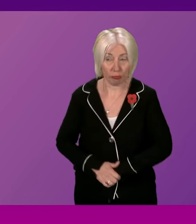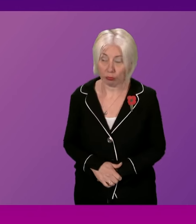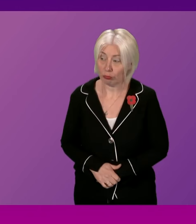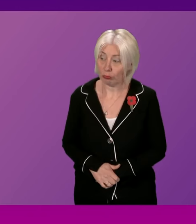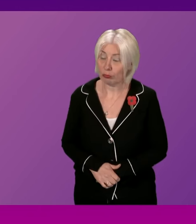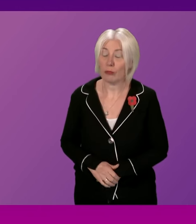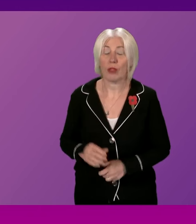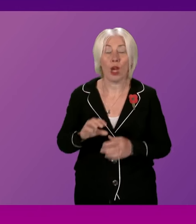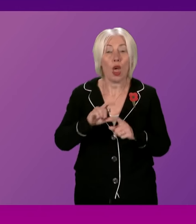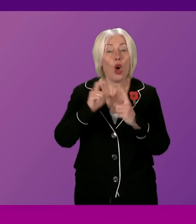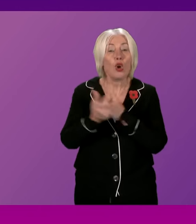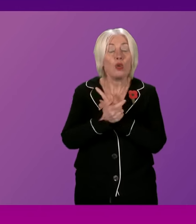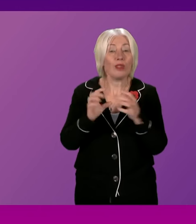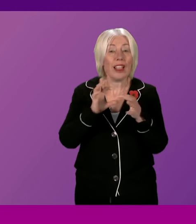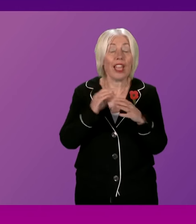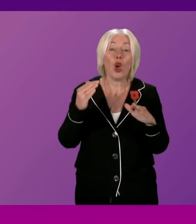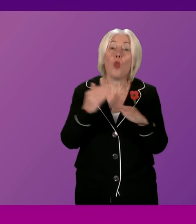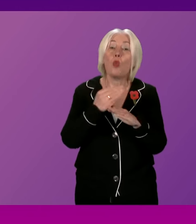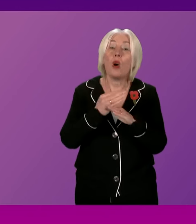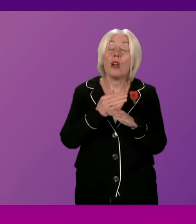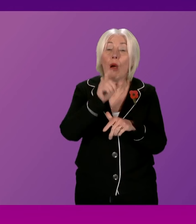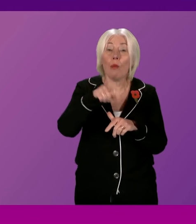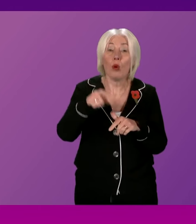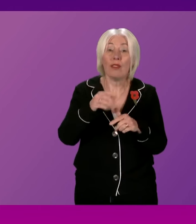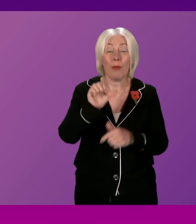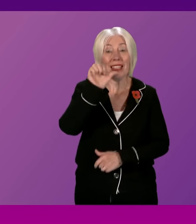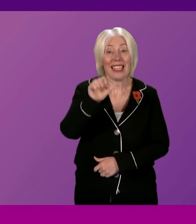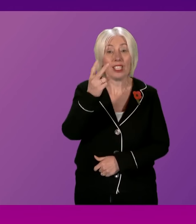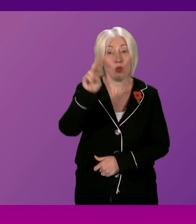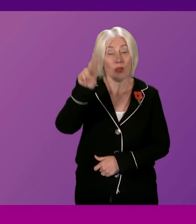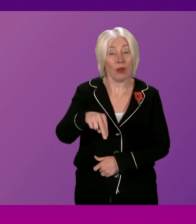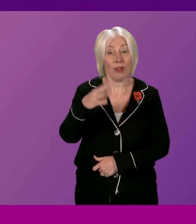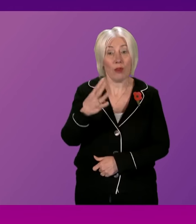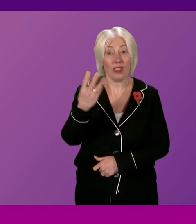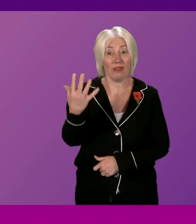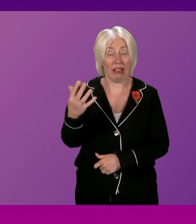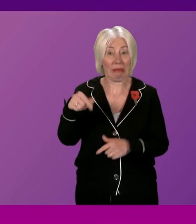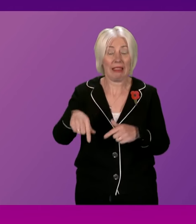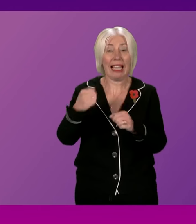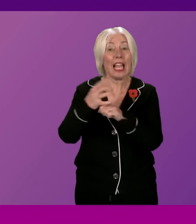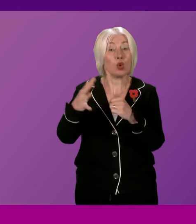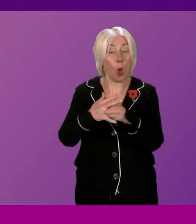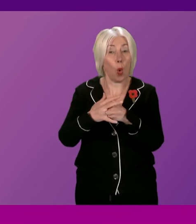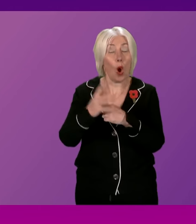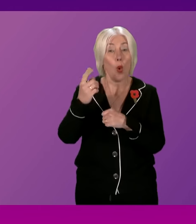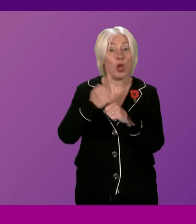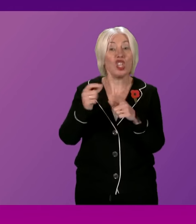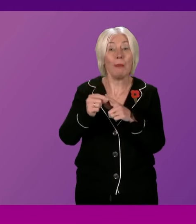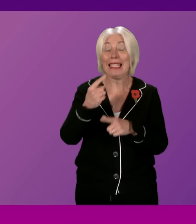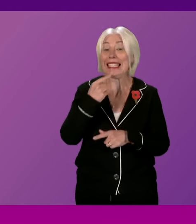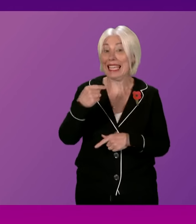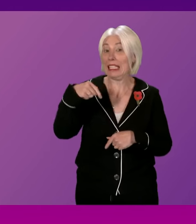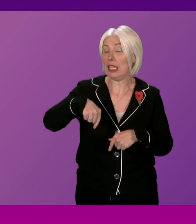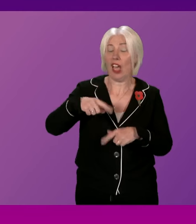link worker posts are set to be reduced from 64 to 42 in Glasgow from next year. One Glasgow GP this week told the BBC that these cuts